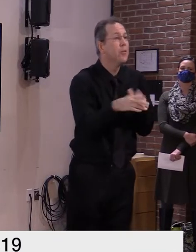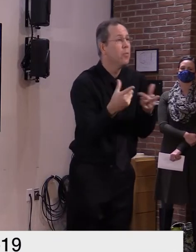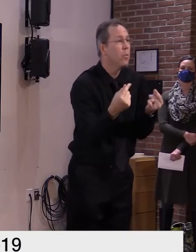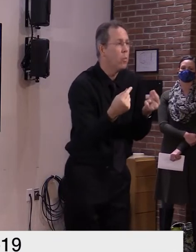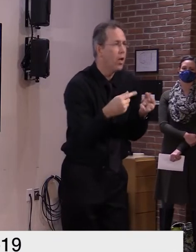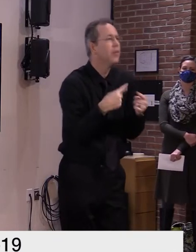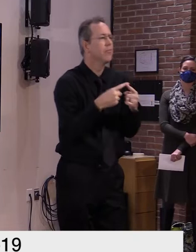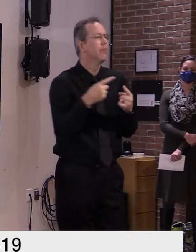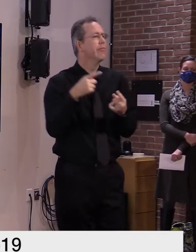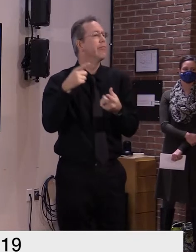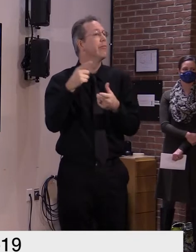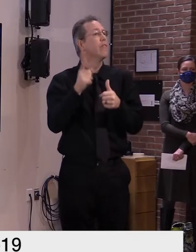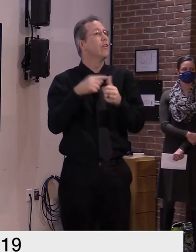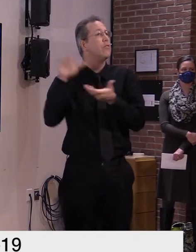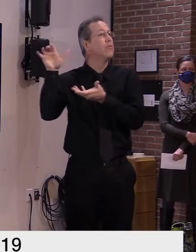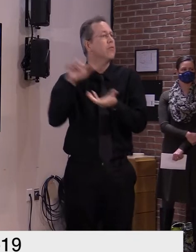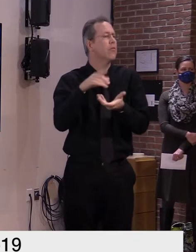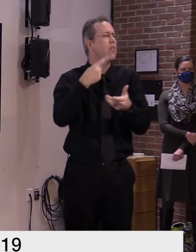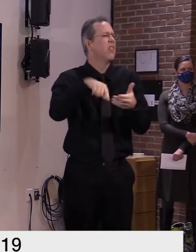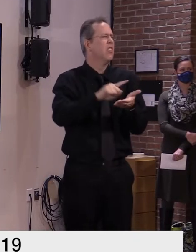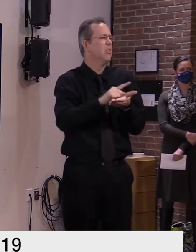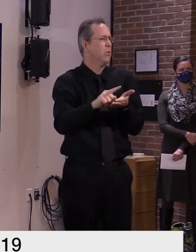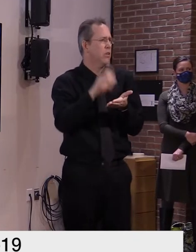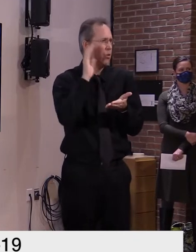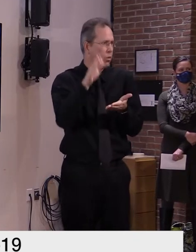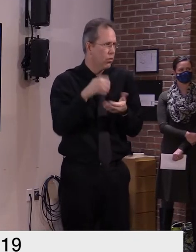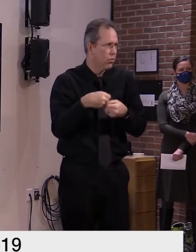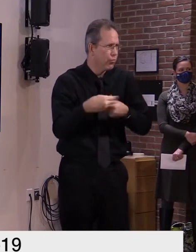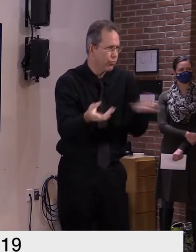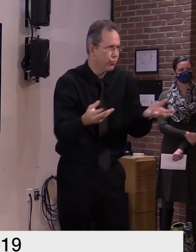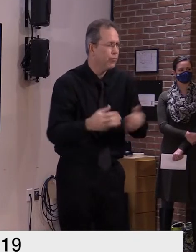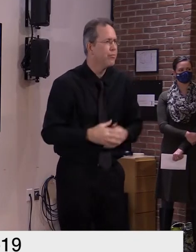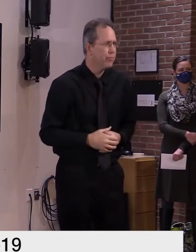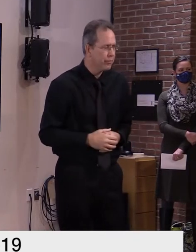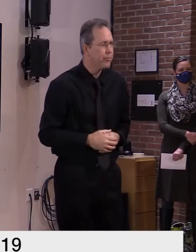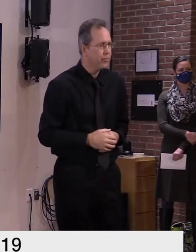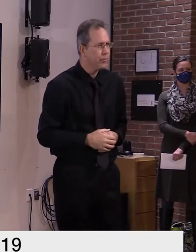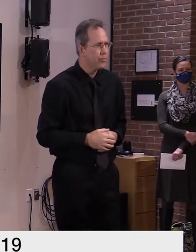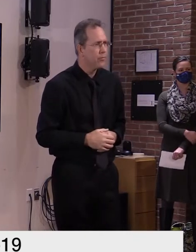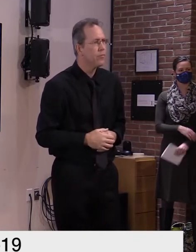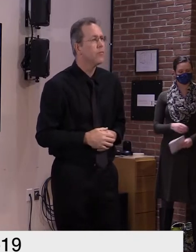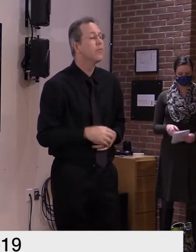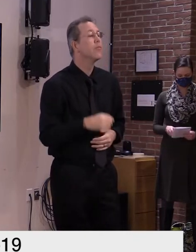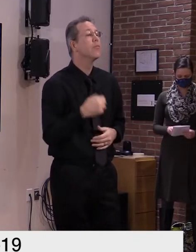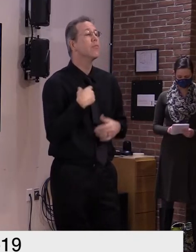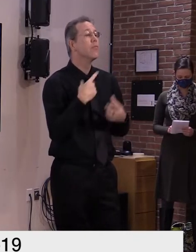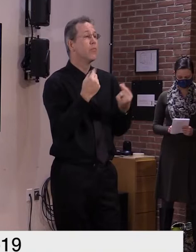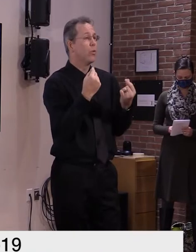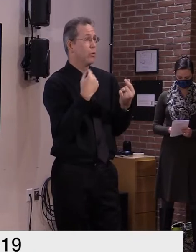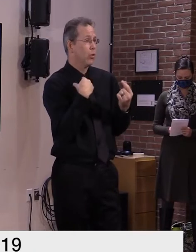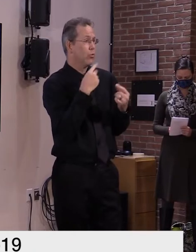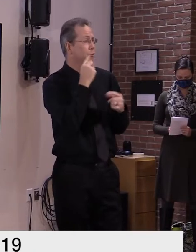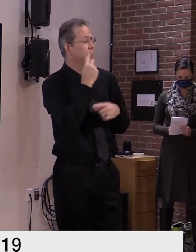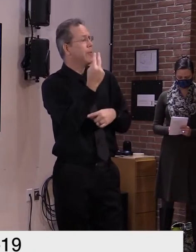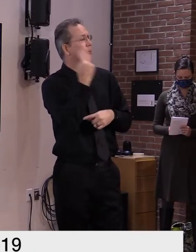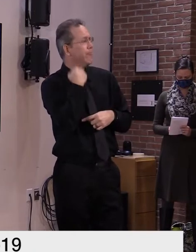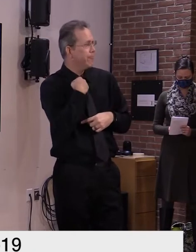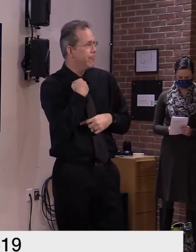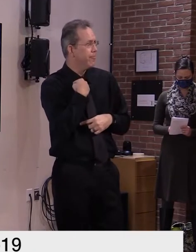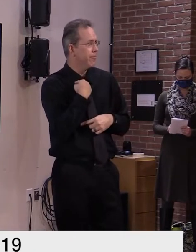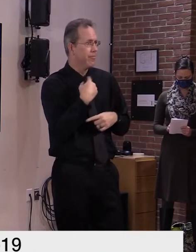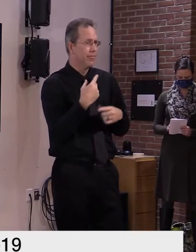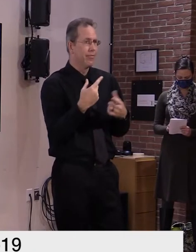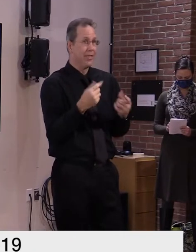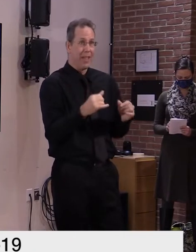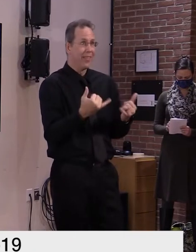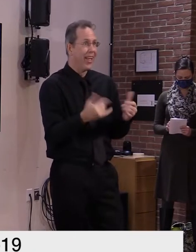devastated our way of life we have to reflect on what's going on right now as